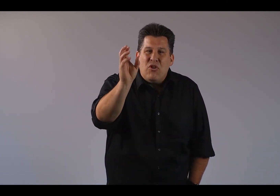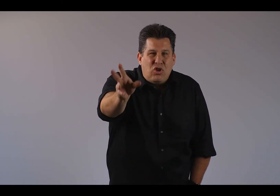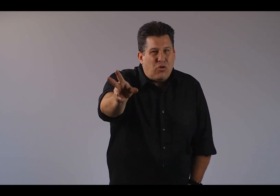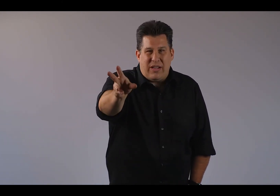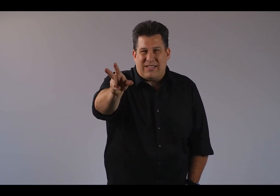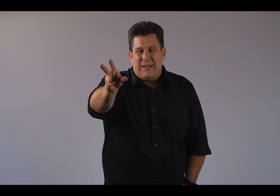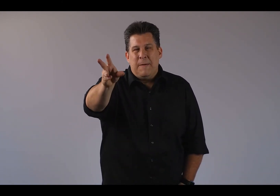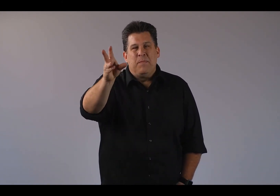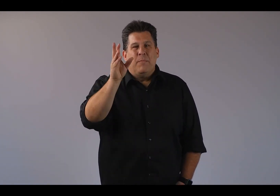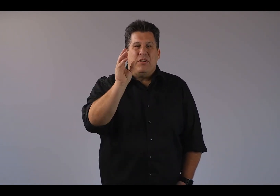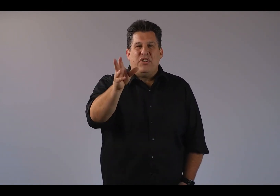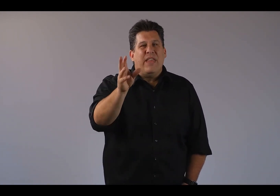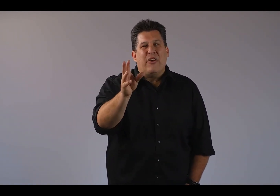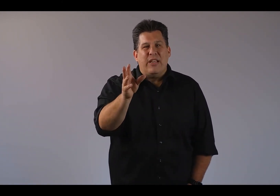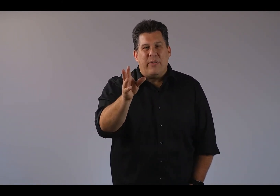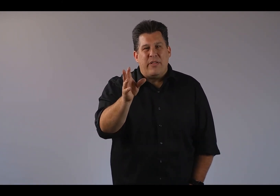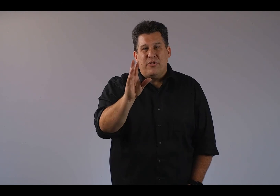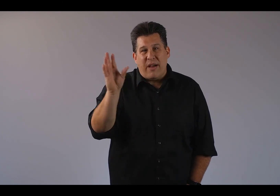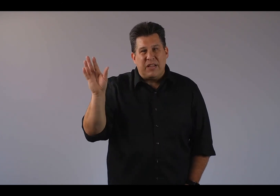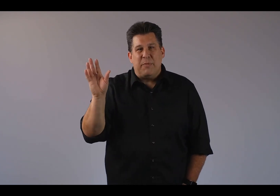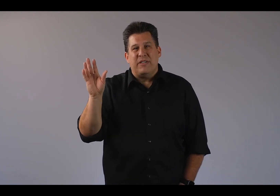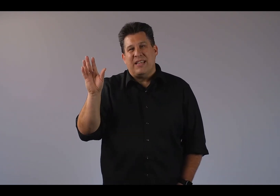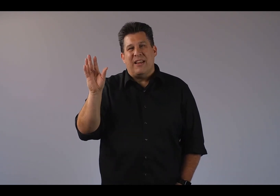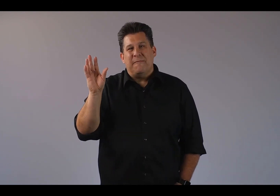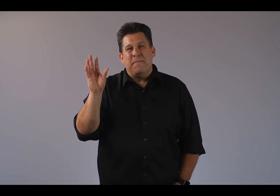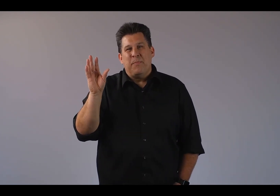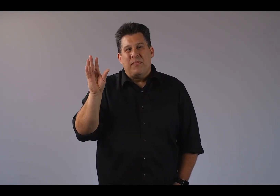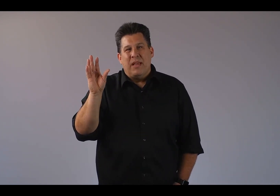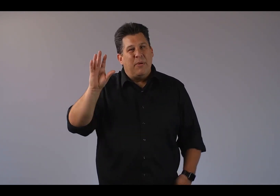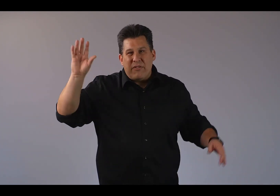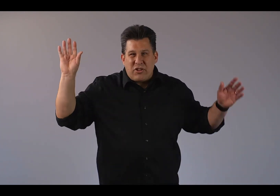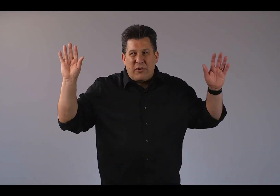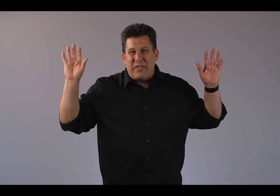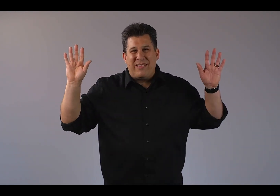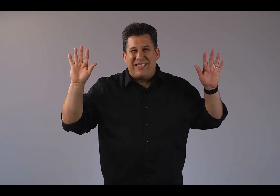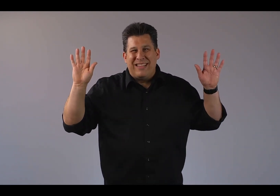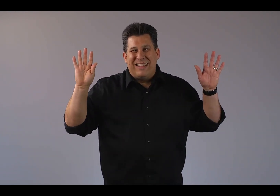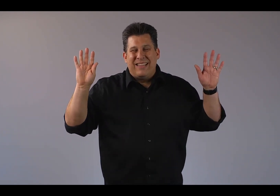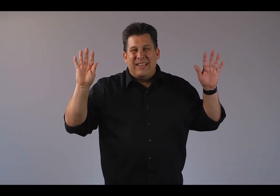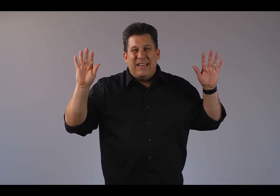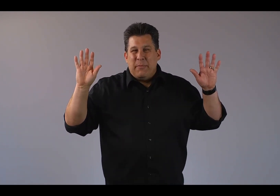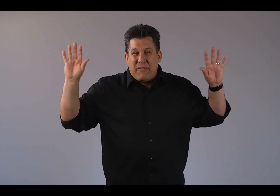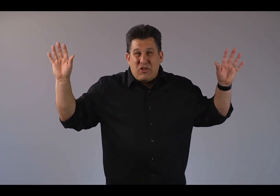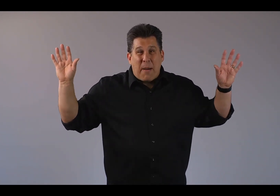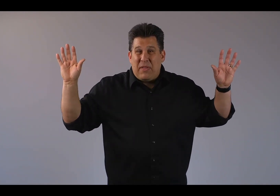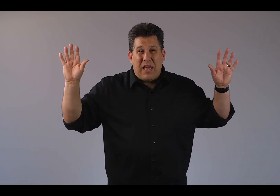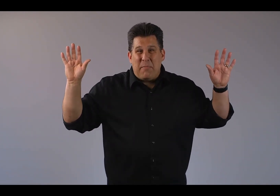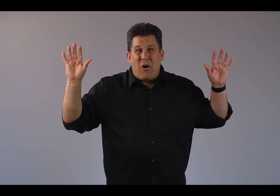no choice but to share that grace with others who haven't experienced it yet. Anybody ever struggled with this? Anybody ever dropped the light bulb